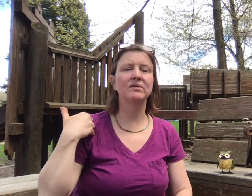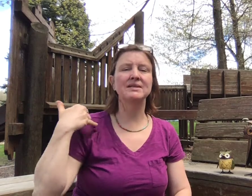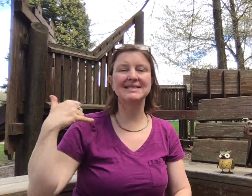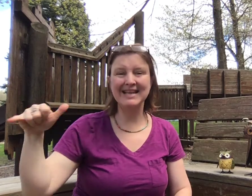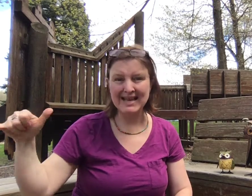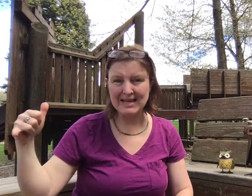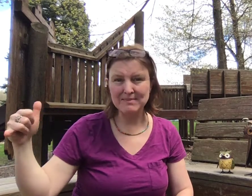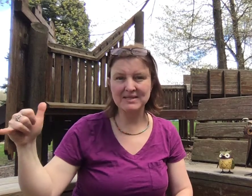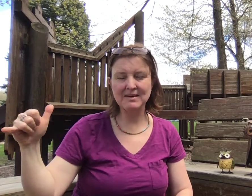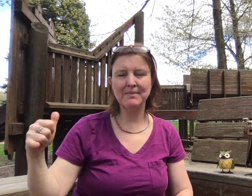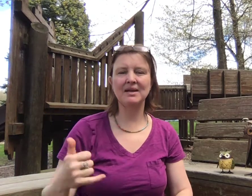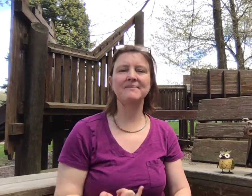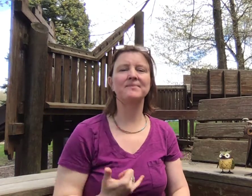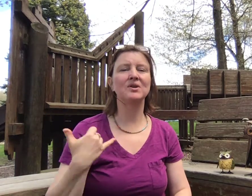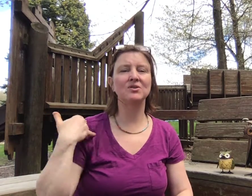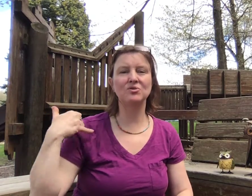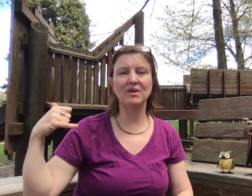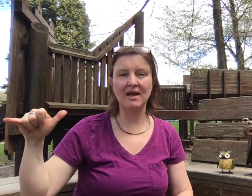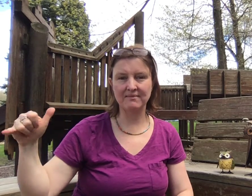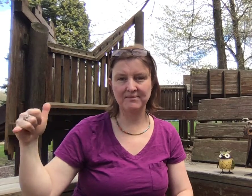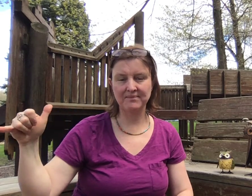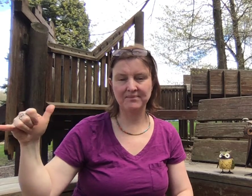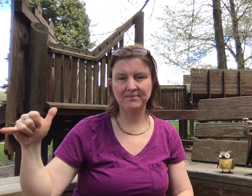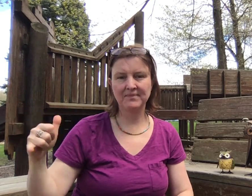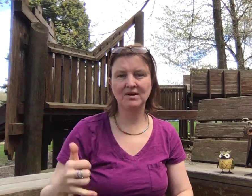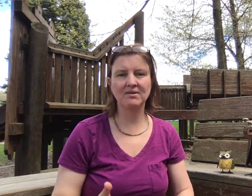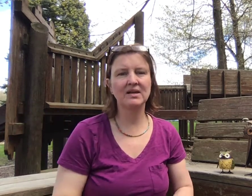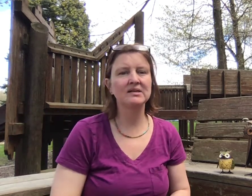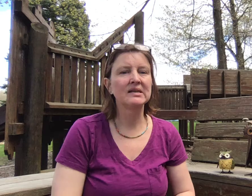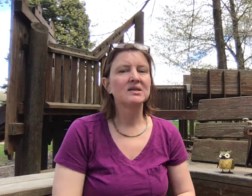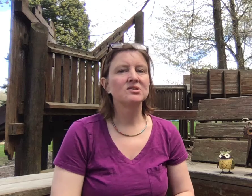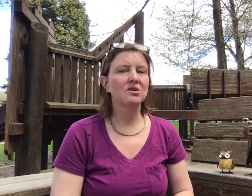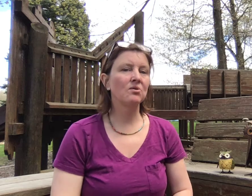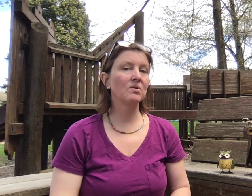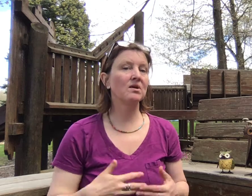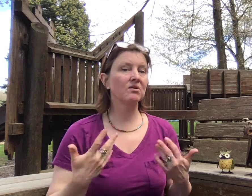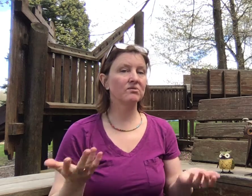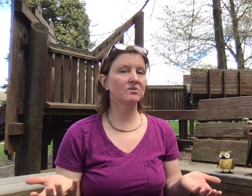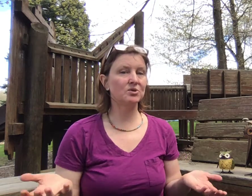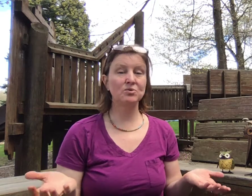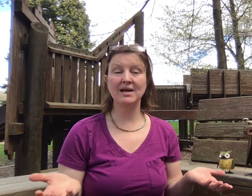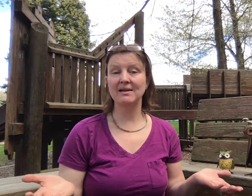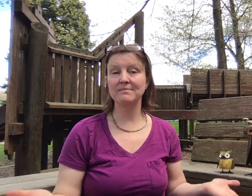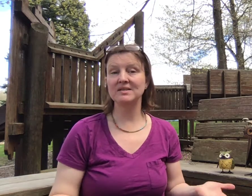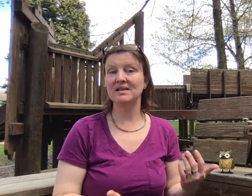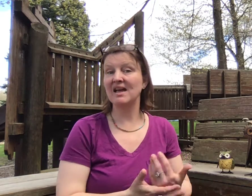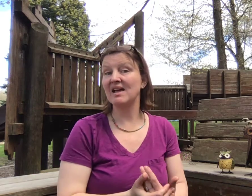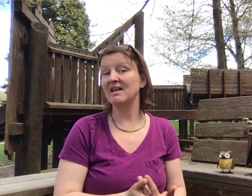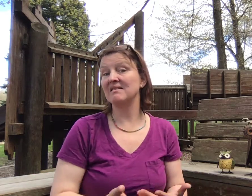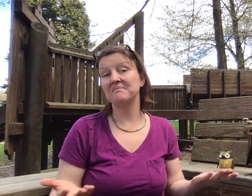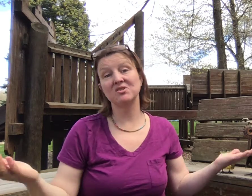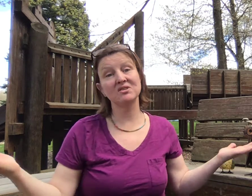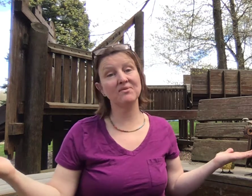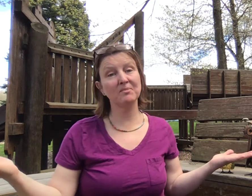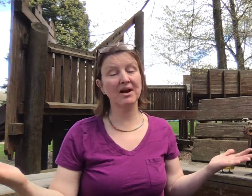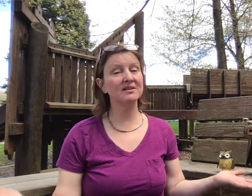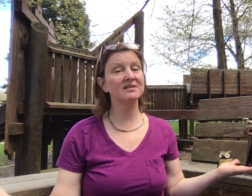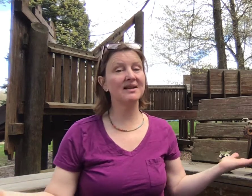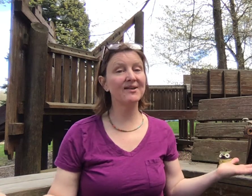Or the same as somebody. can do that. All right? So we're gonna go through it two times. And just for practice. And